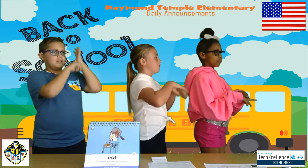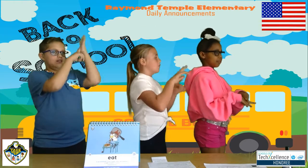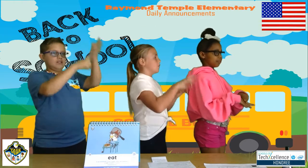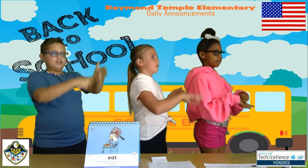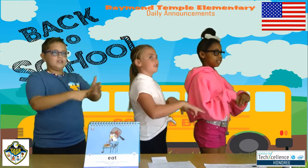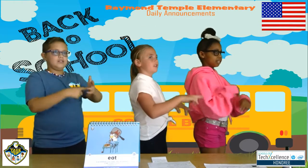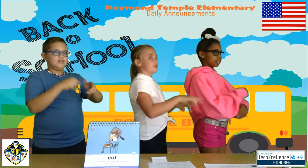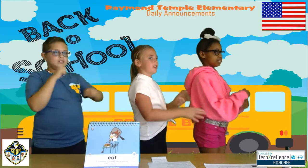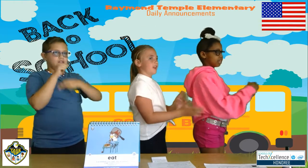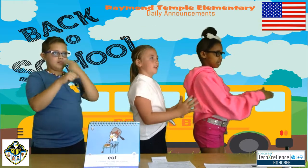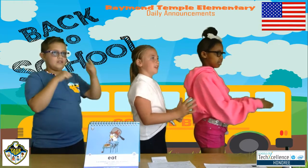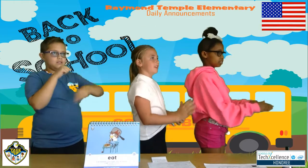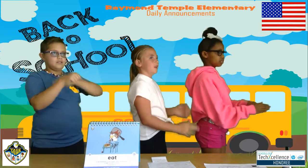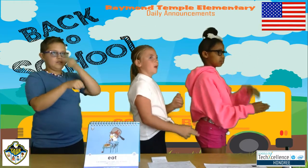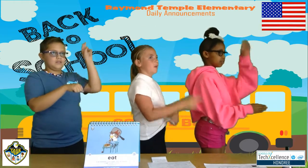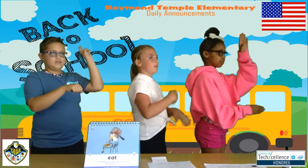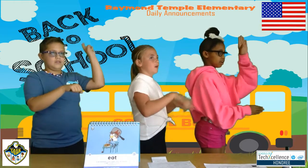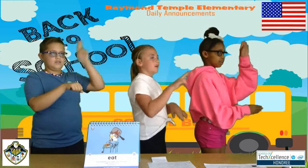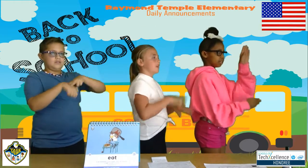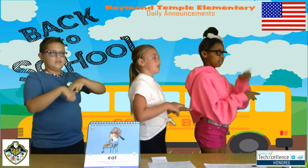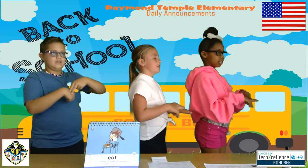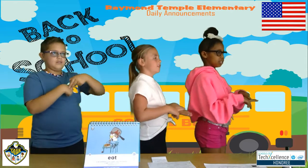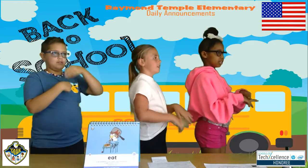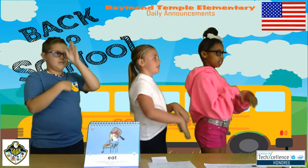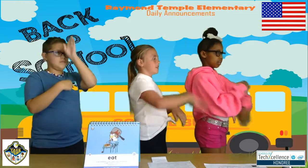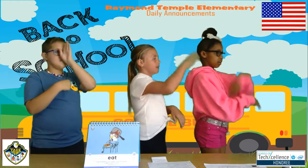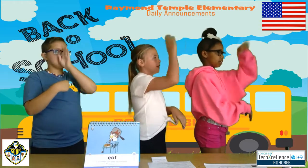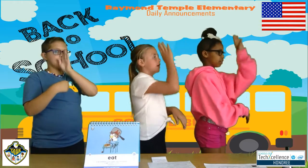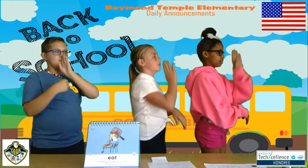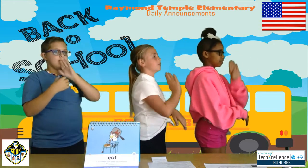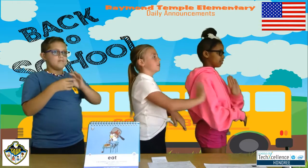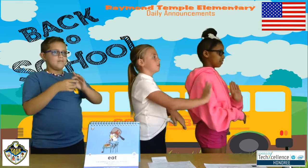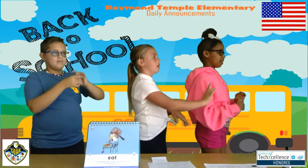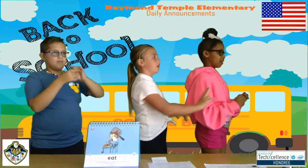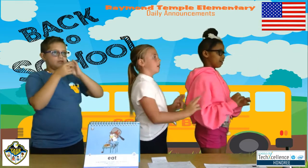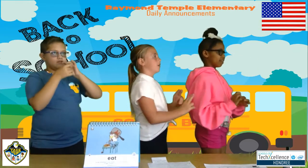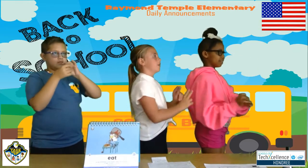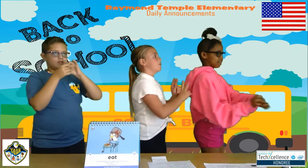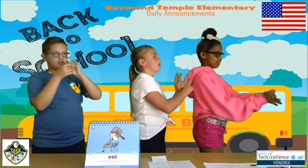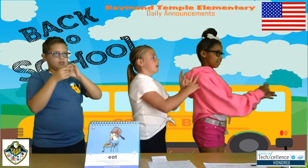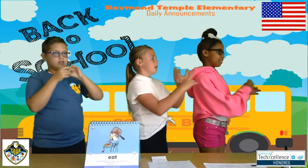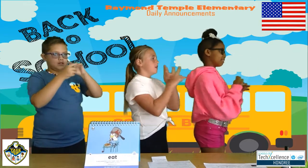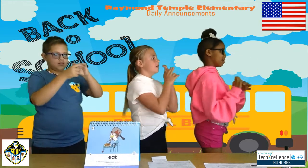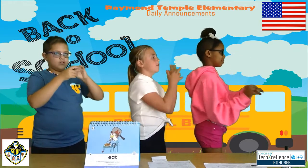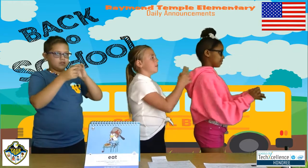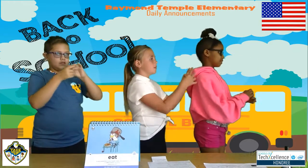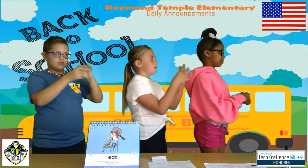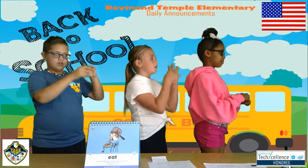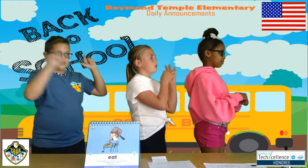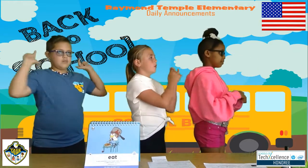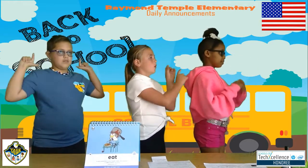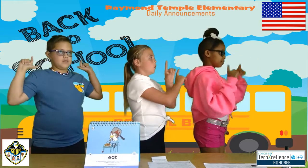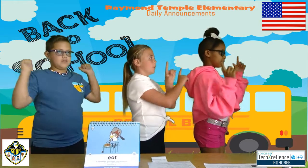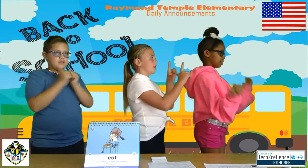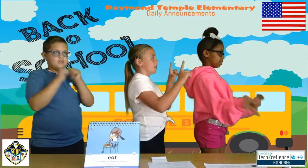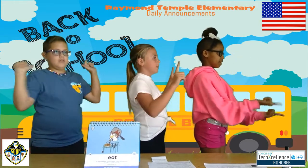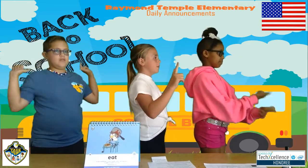which it stands, one nation, under God, indivisible, with liberty